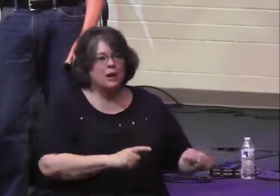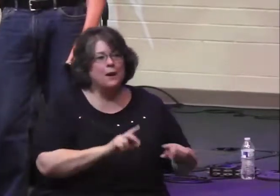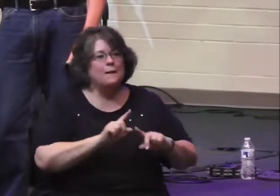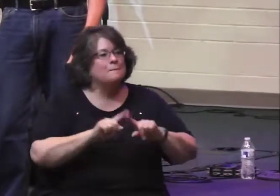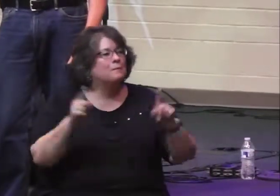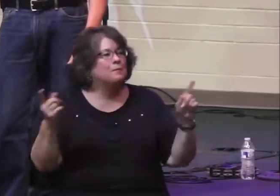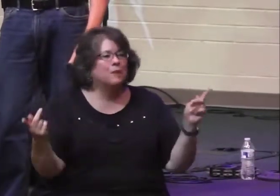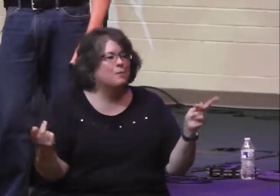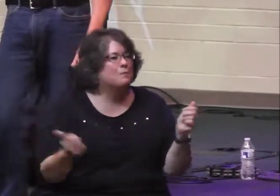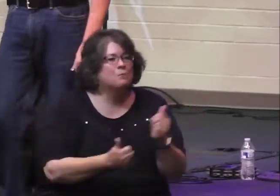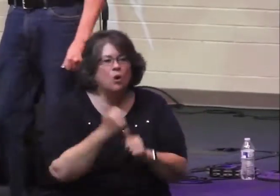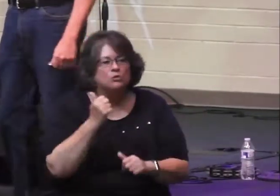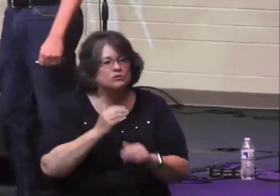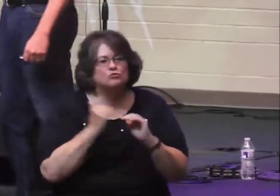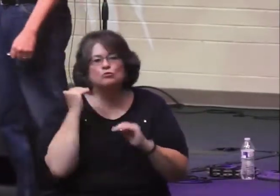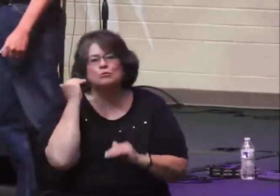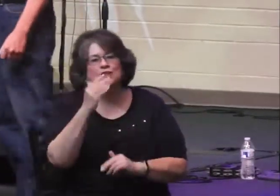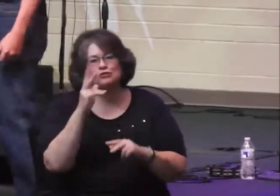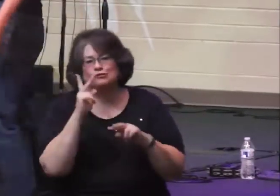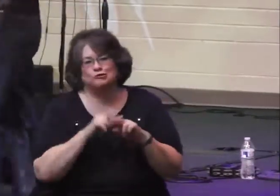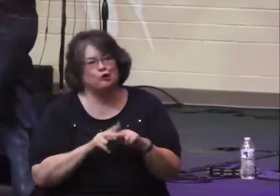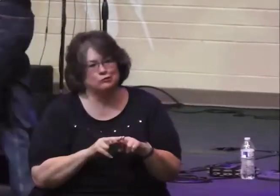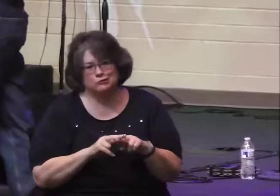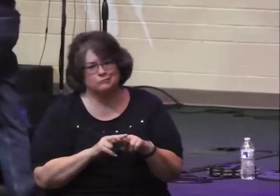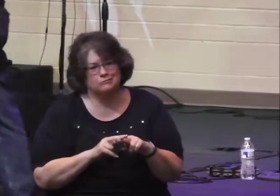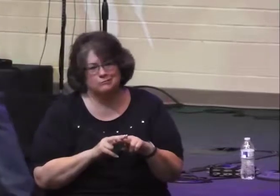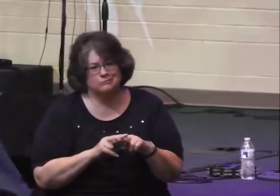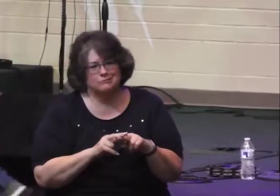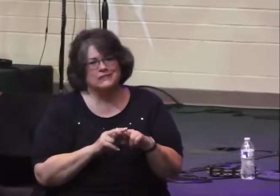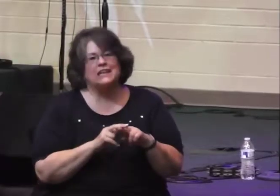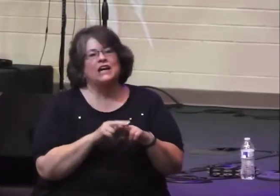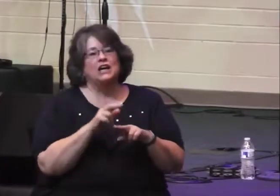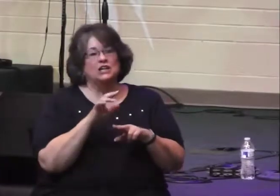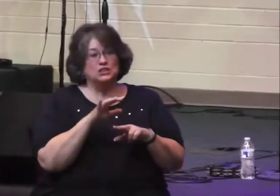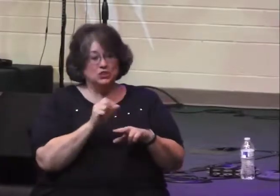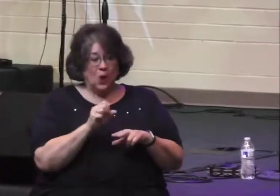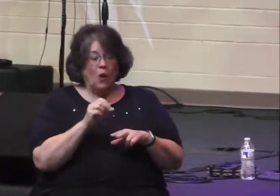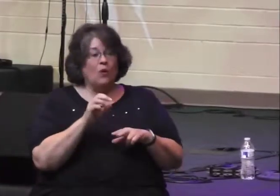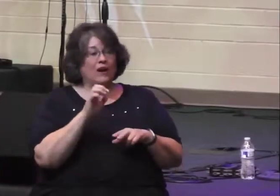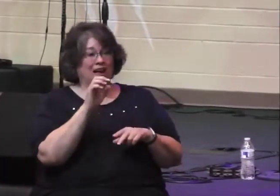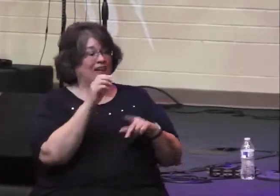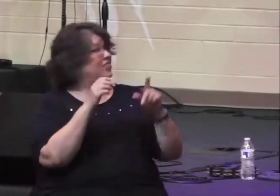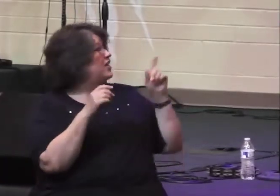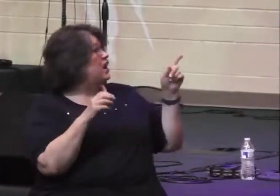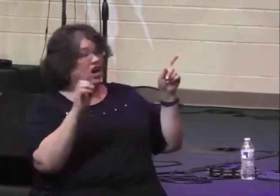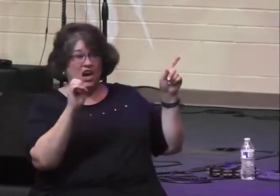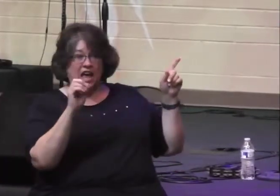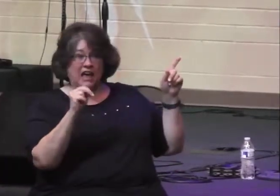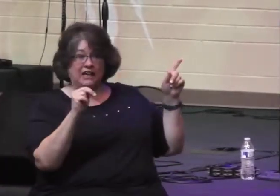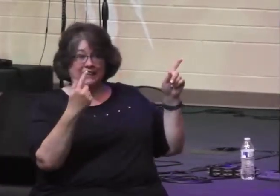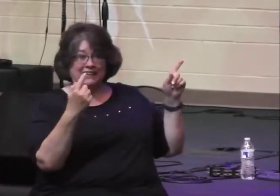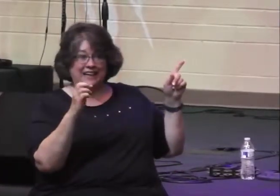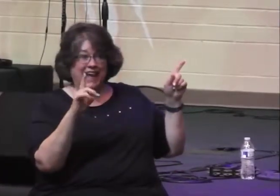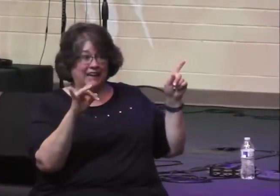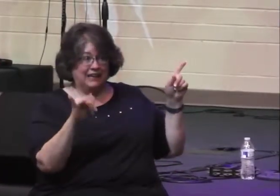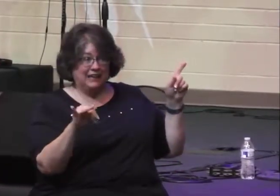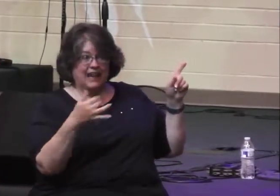around the Dead Sea, the salt content is so high that most of them are undrinkable. So, here's one reason this vast army would be